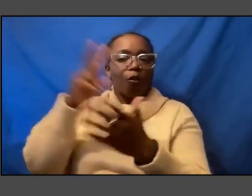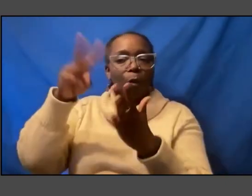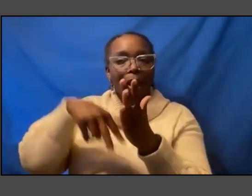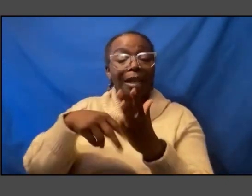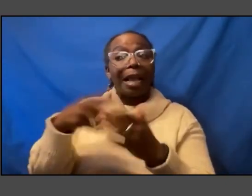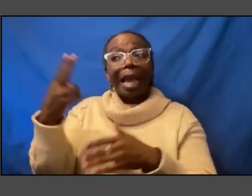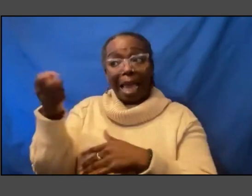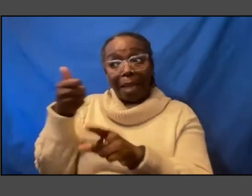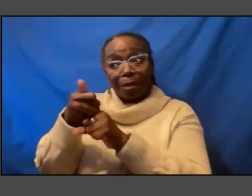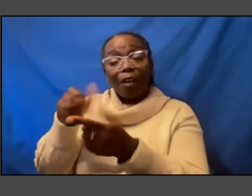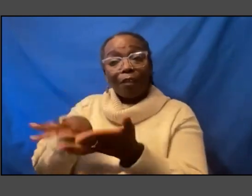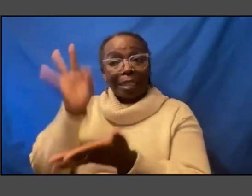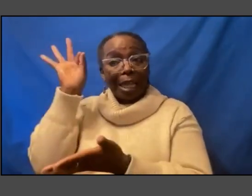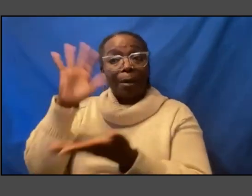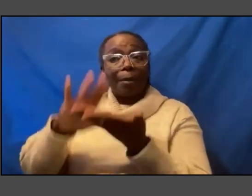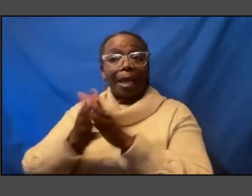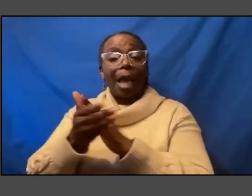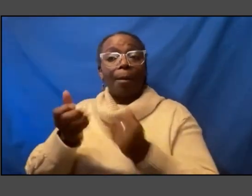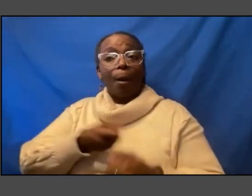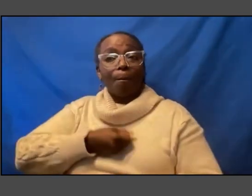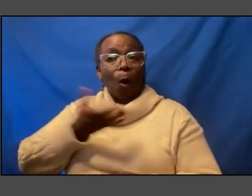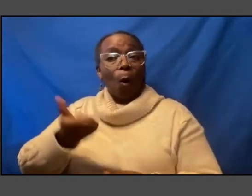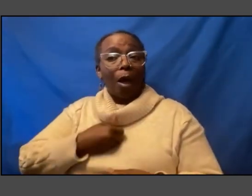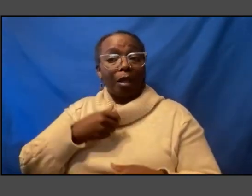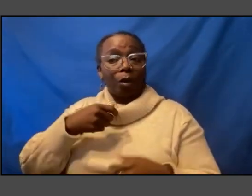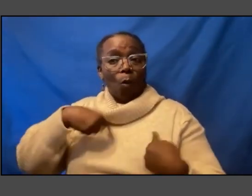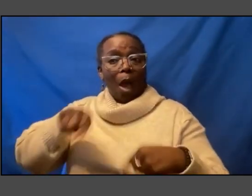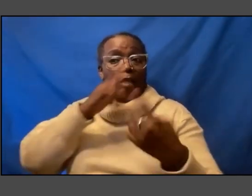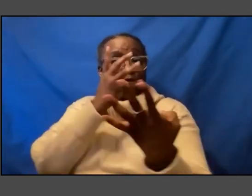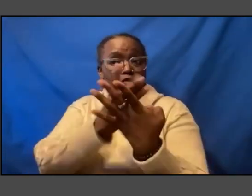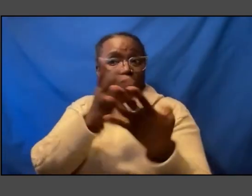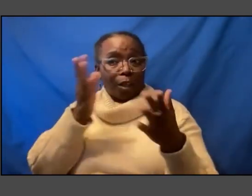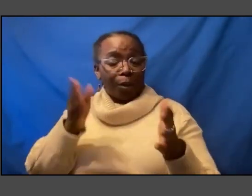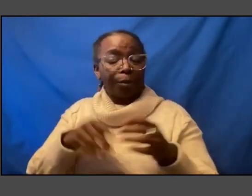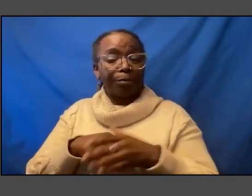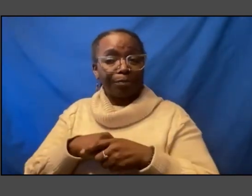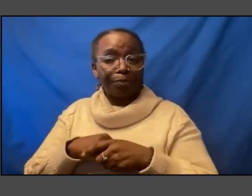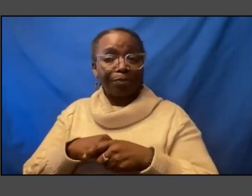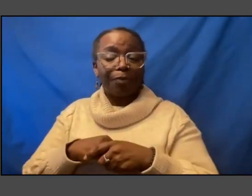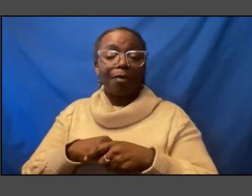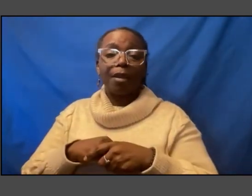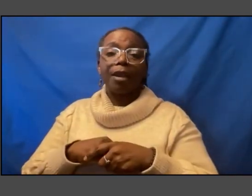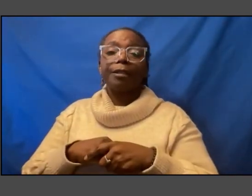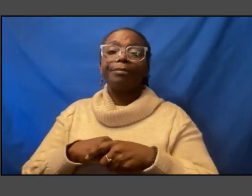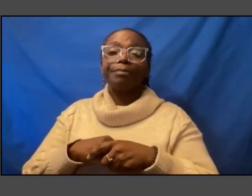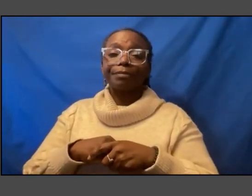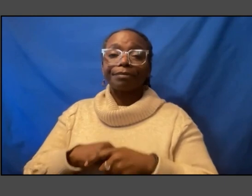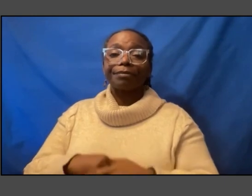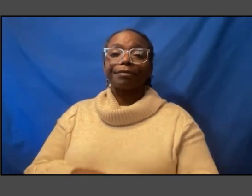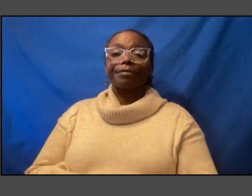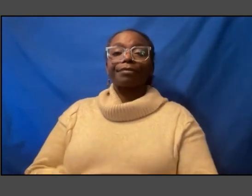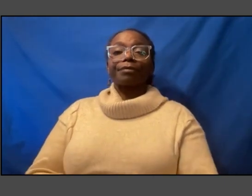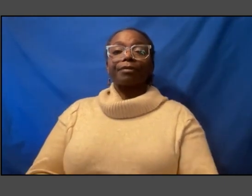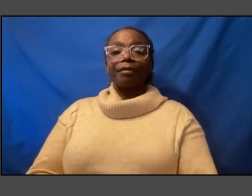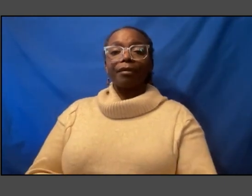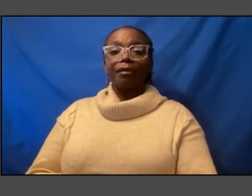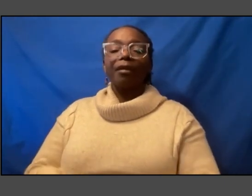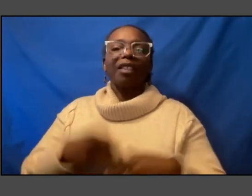became a poet in jail um so that's uh uh that's just a couple of things that that we're really proud of